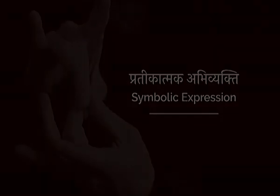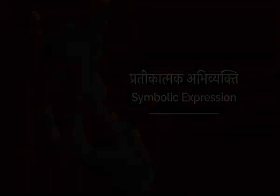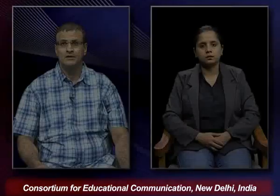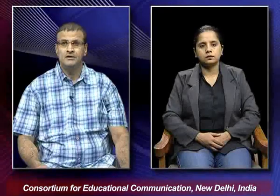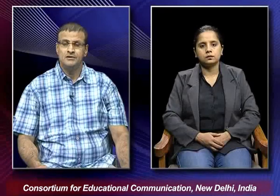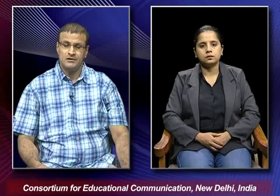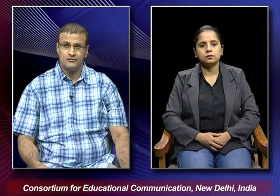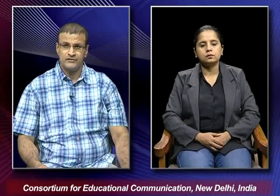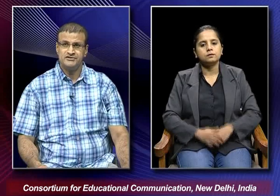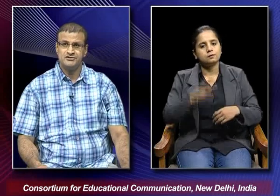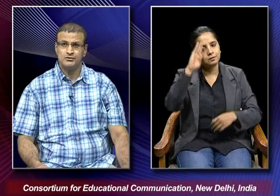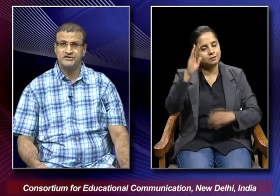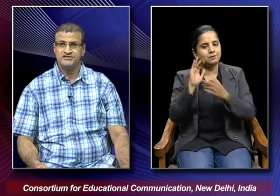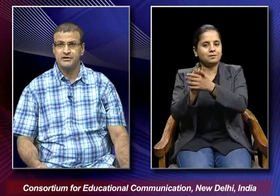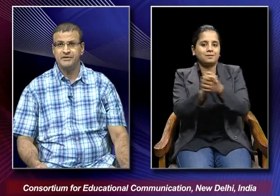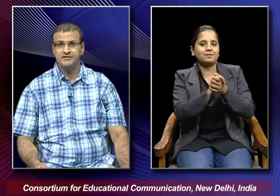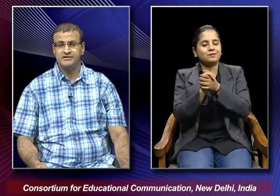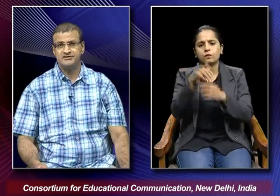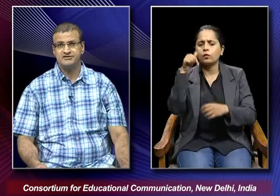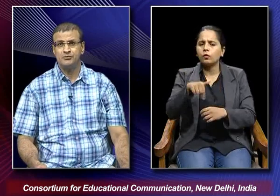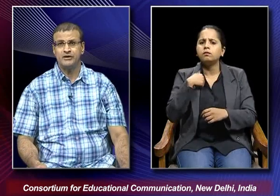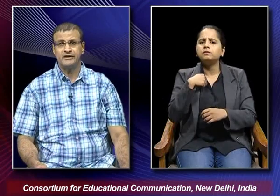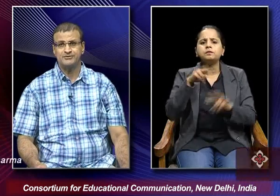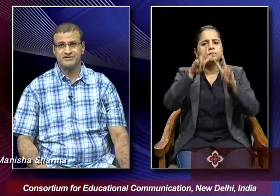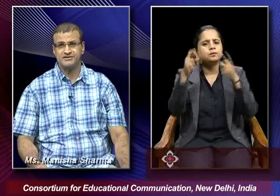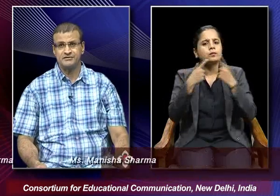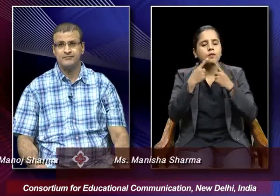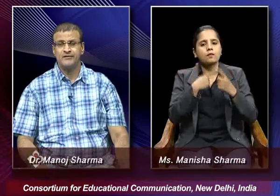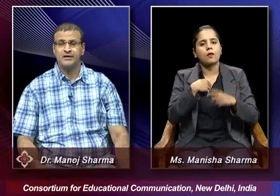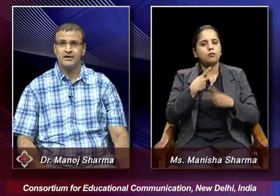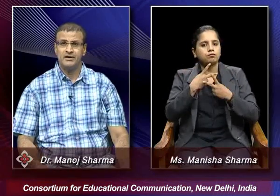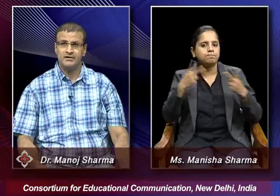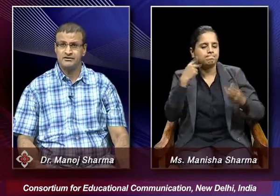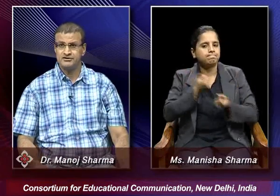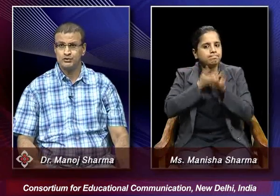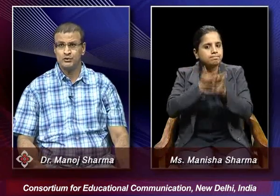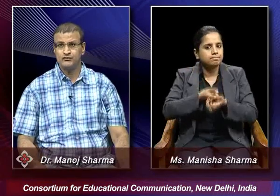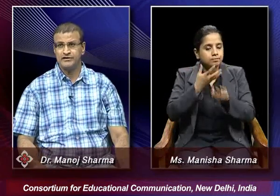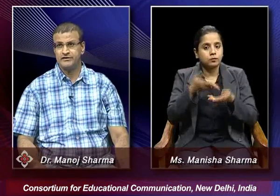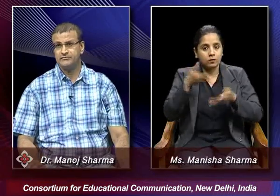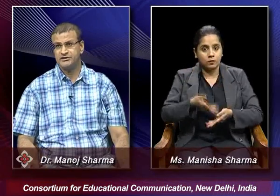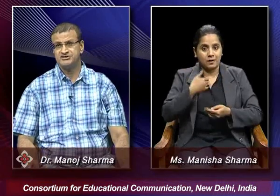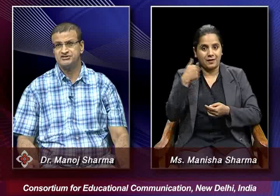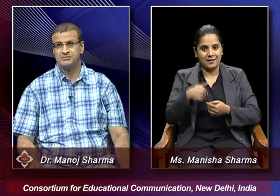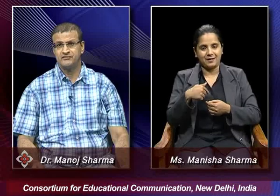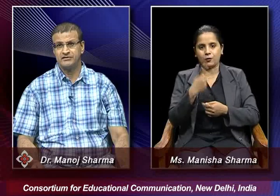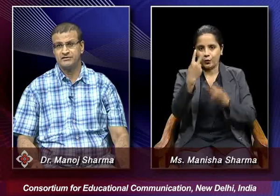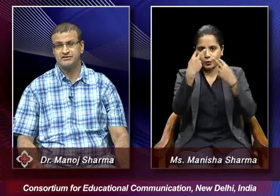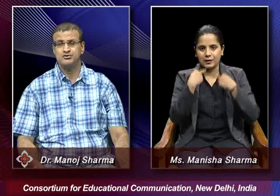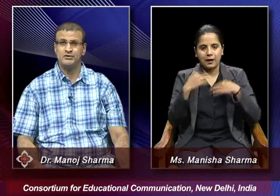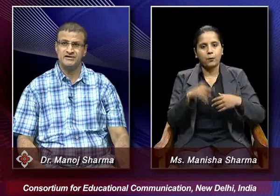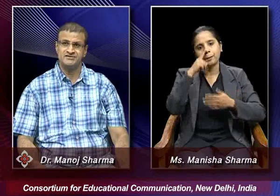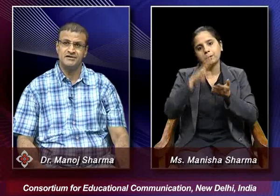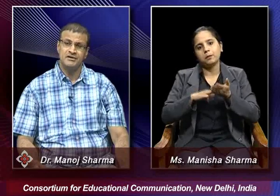Hello, friends, today's segment is symbolic expression and in the studio we have Manisha Sharma with